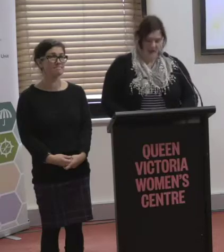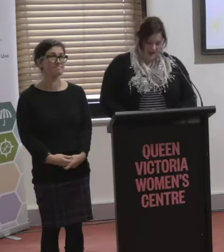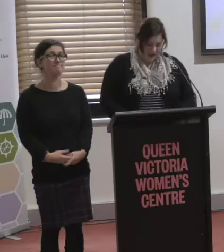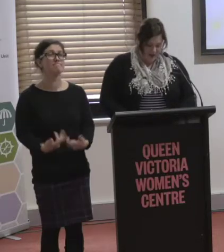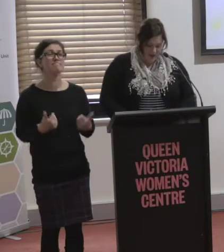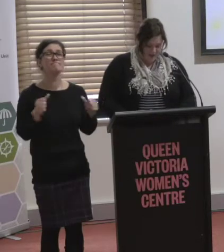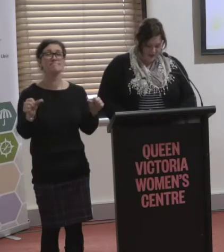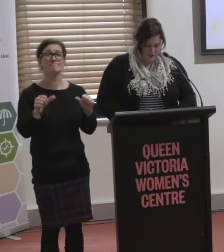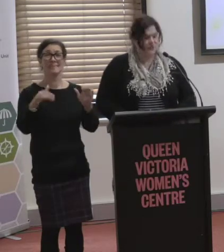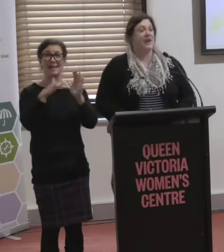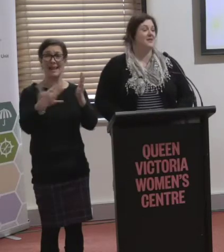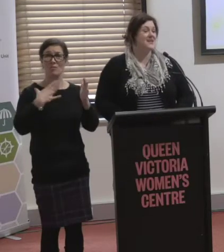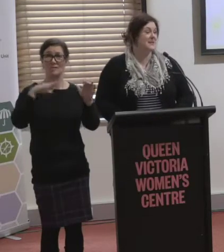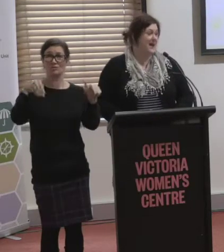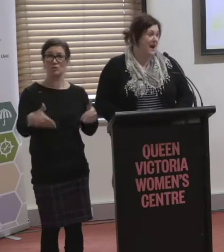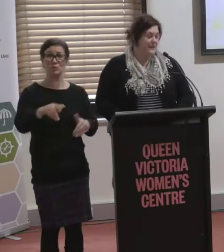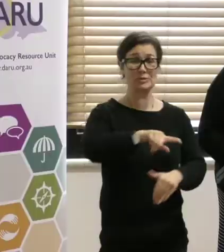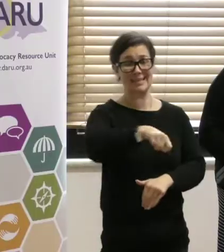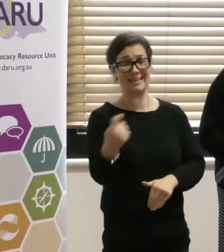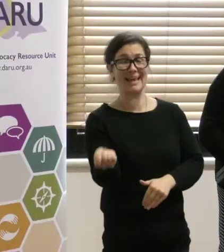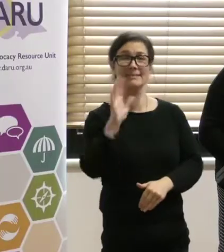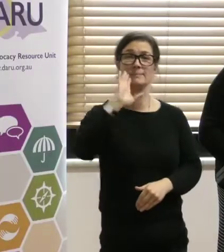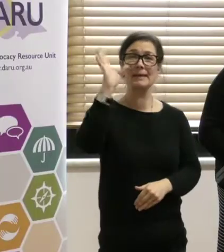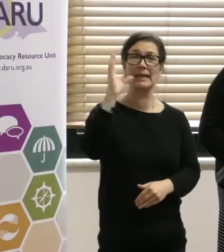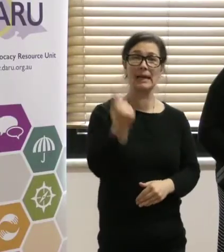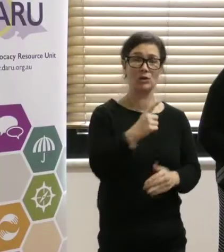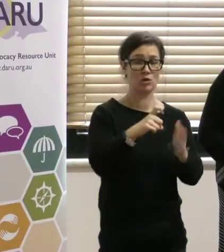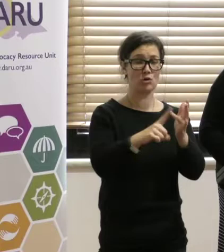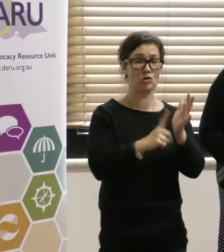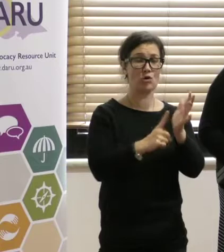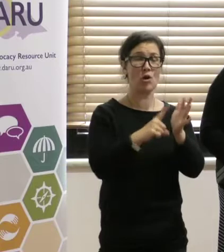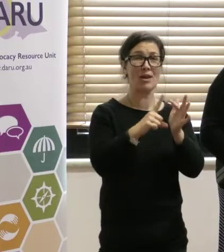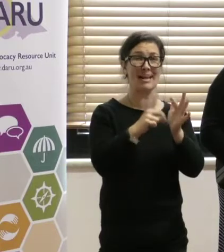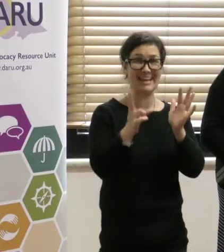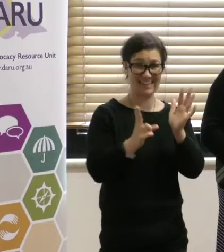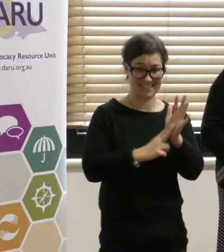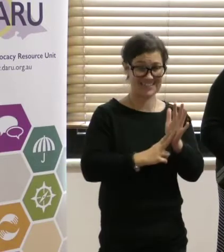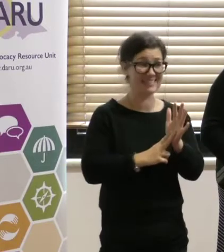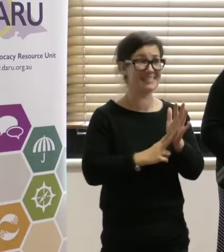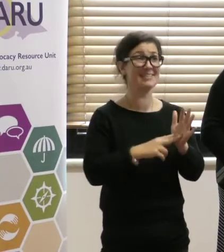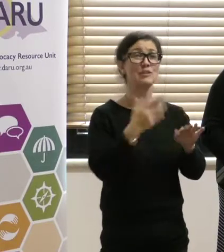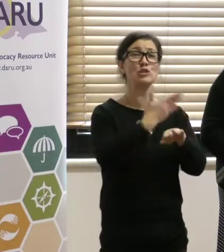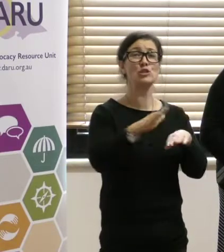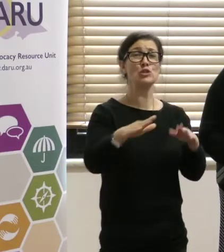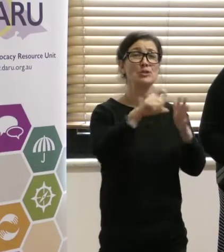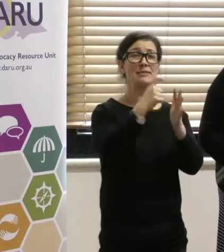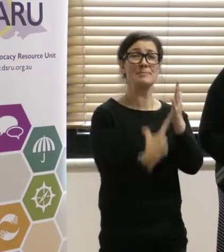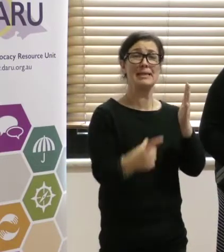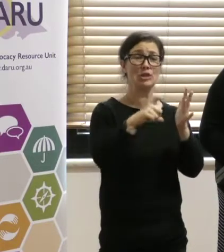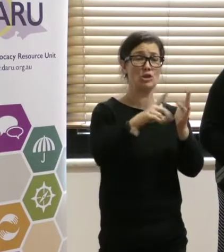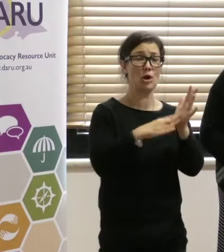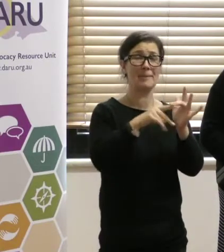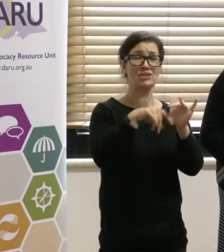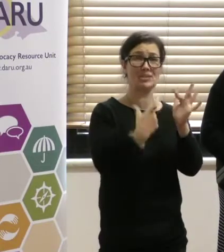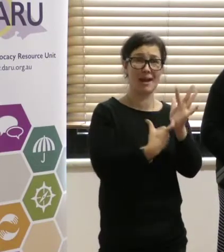I'd now like to introduce our next speaker. Colleen Ferlinetto is the new Disability Commissioner at the Taxi